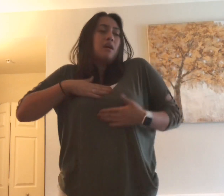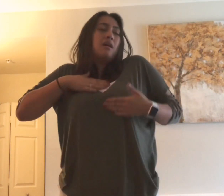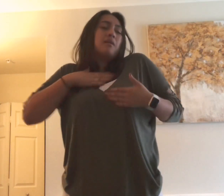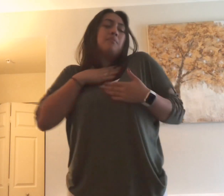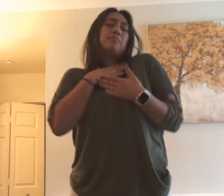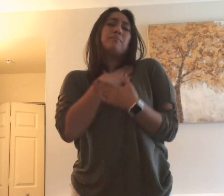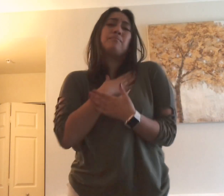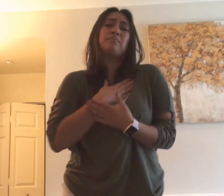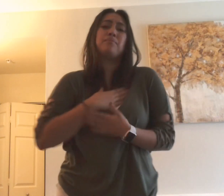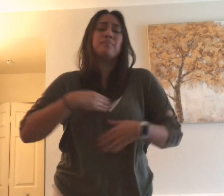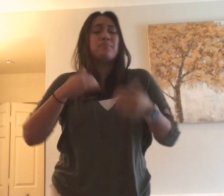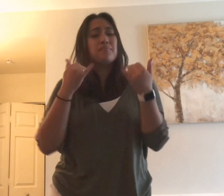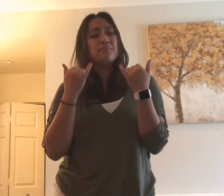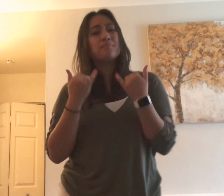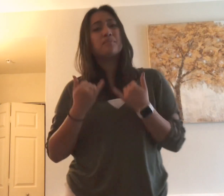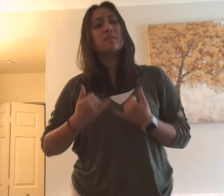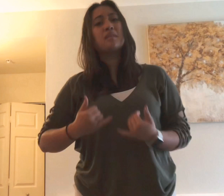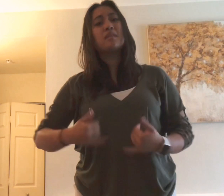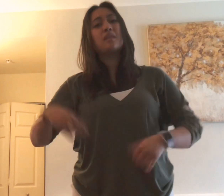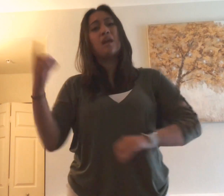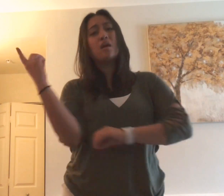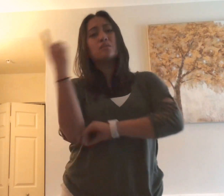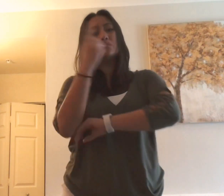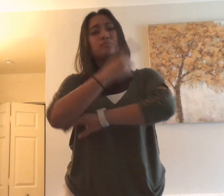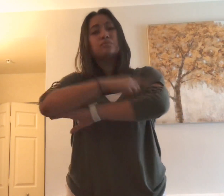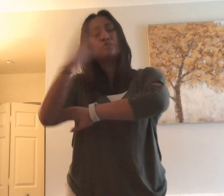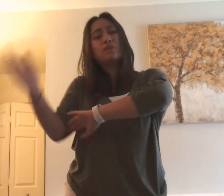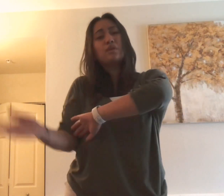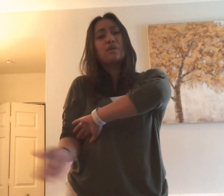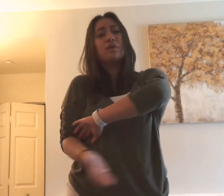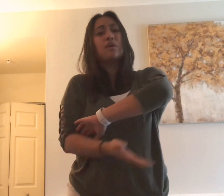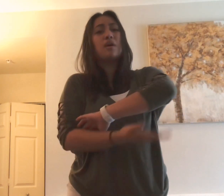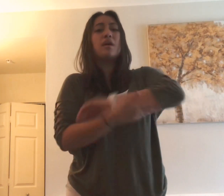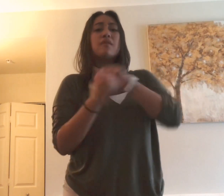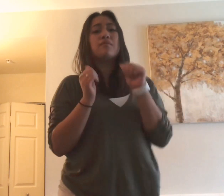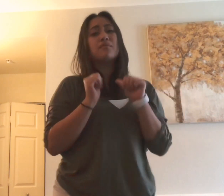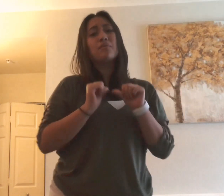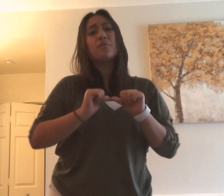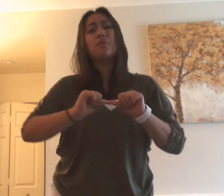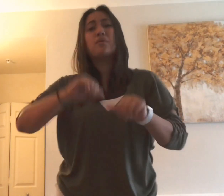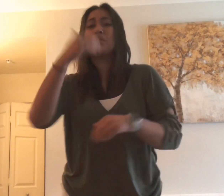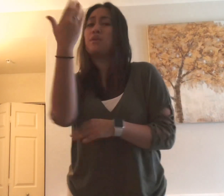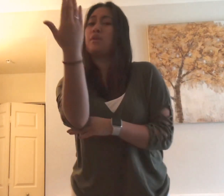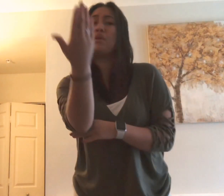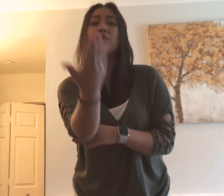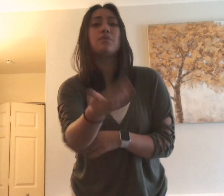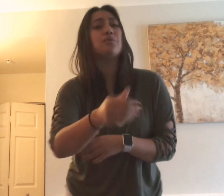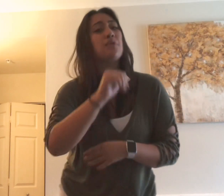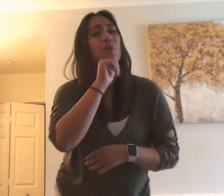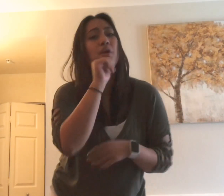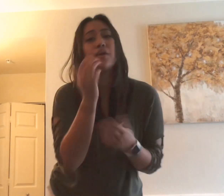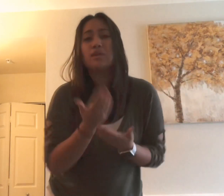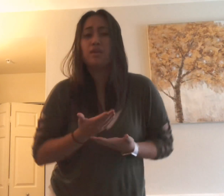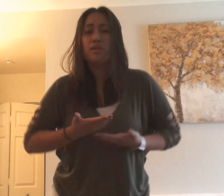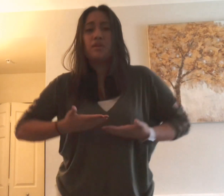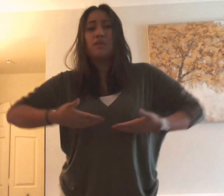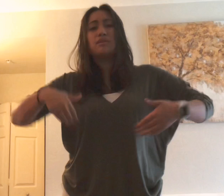know I'm done by it And all the day bleeds into nightfall And you're not here